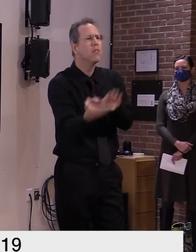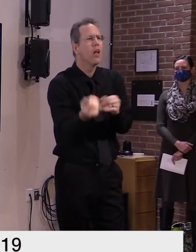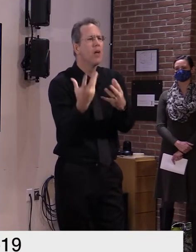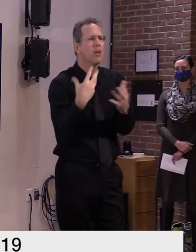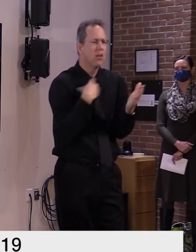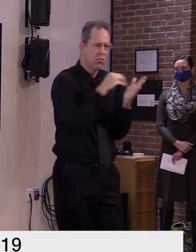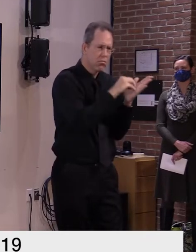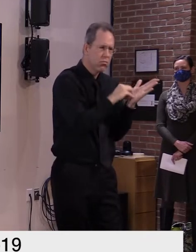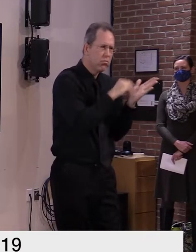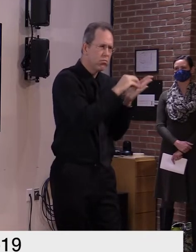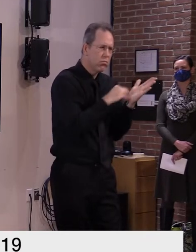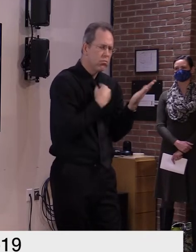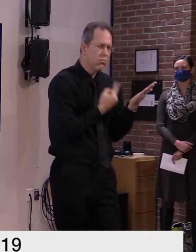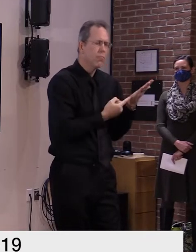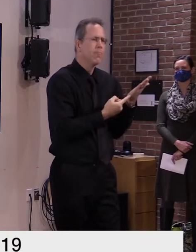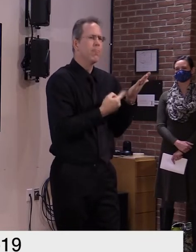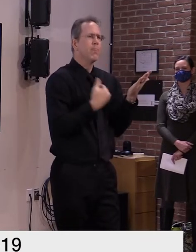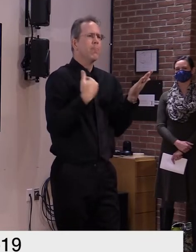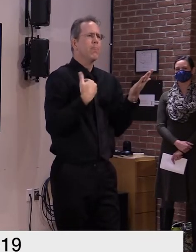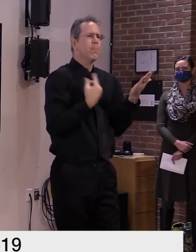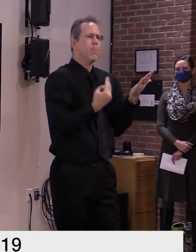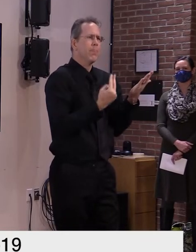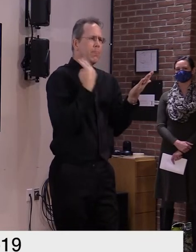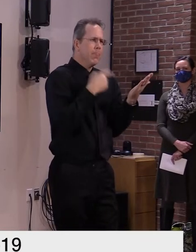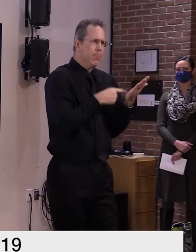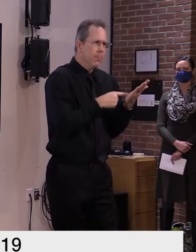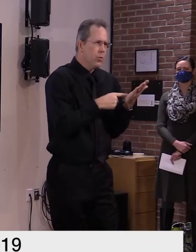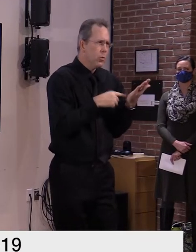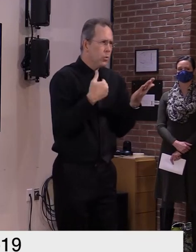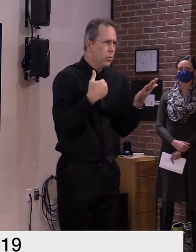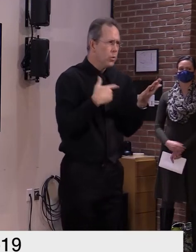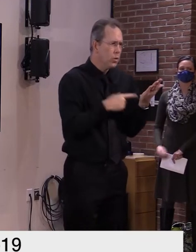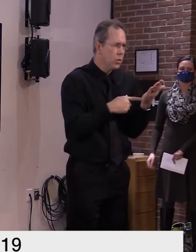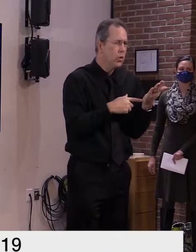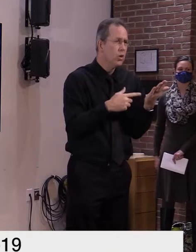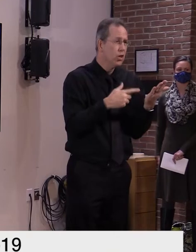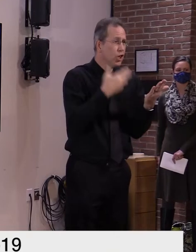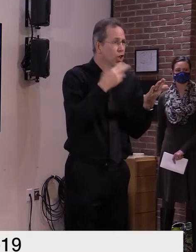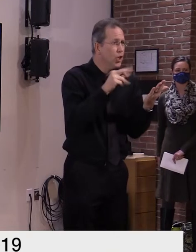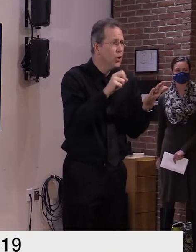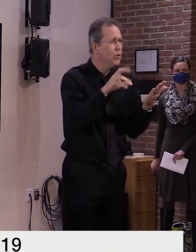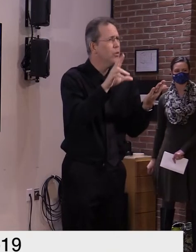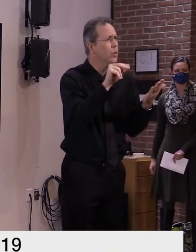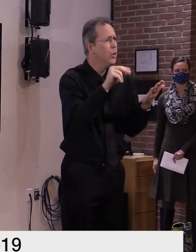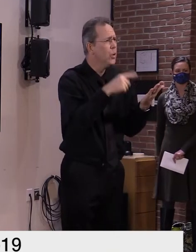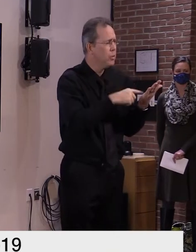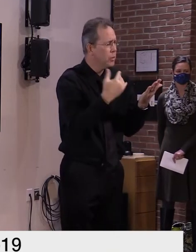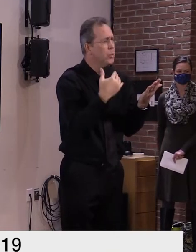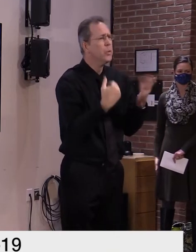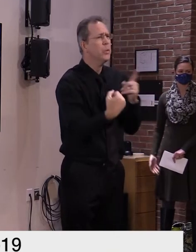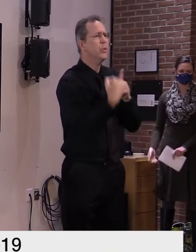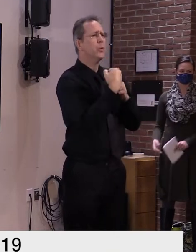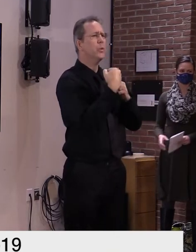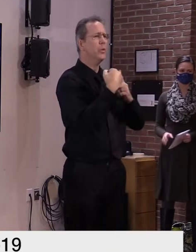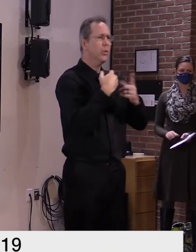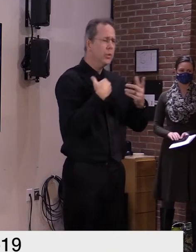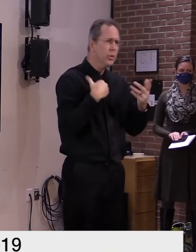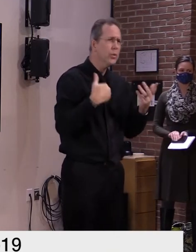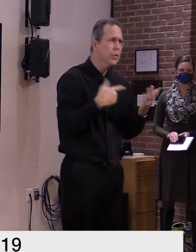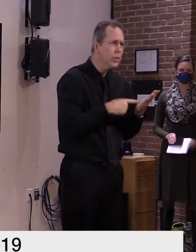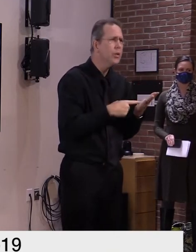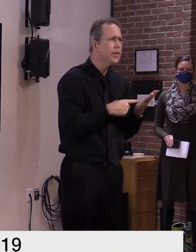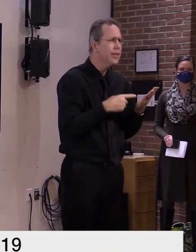there hasn't been much good news lately we still have high case counts which means more have to be admitted to the hospital